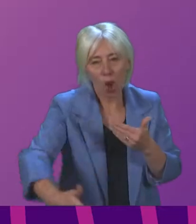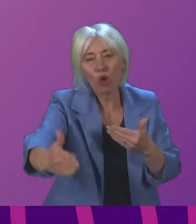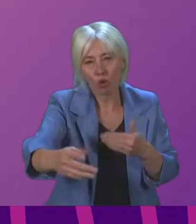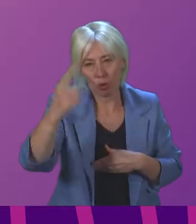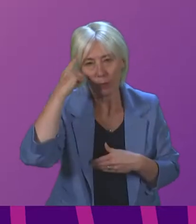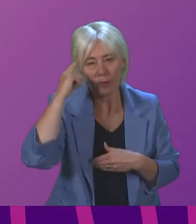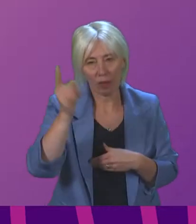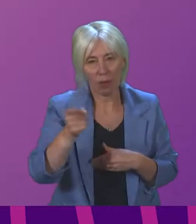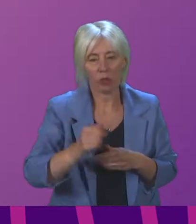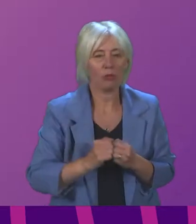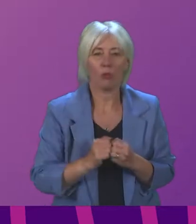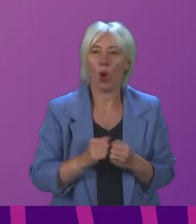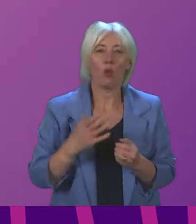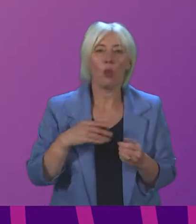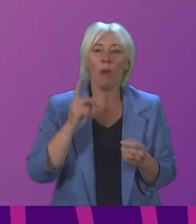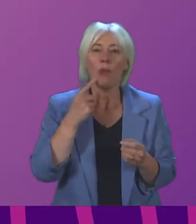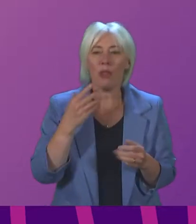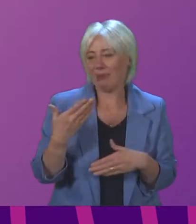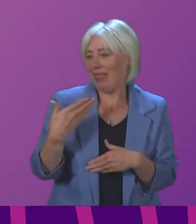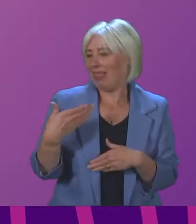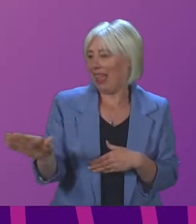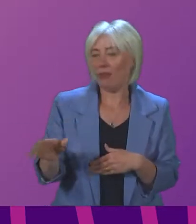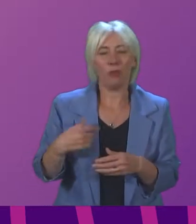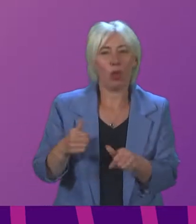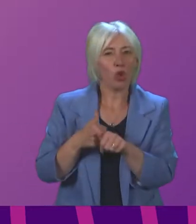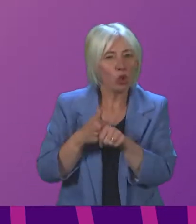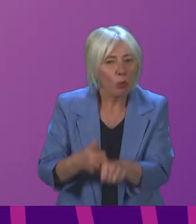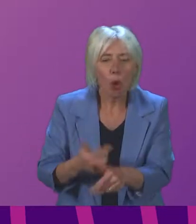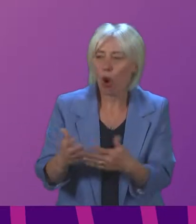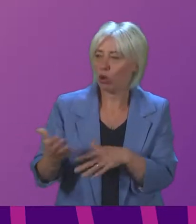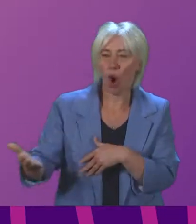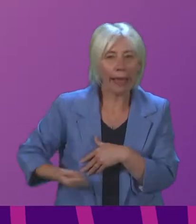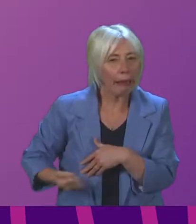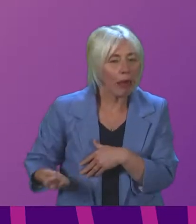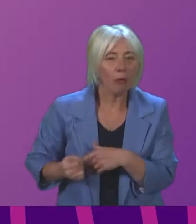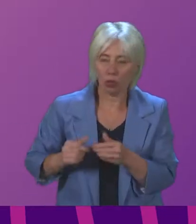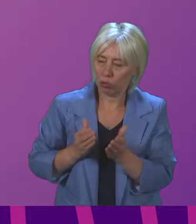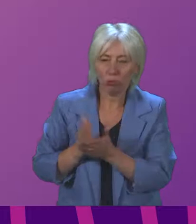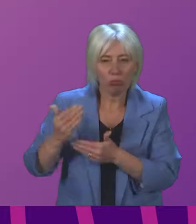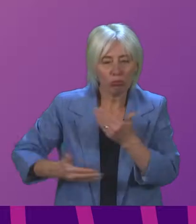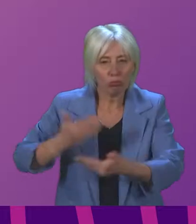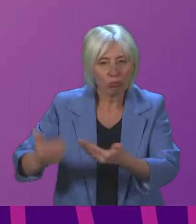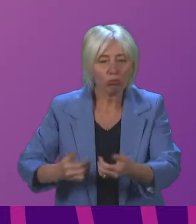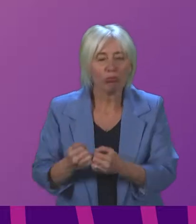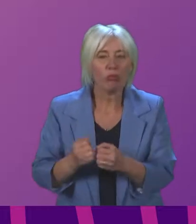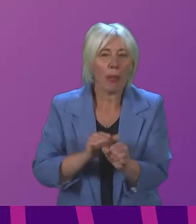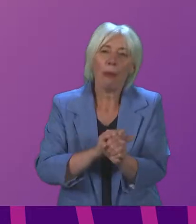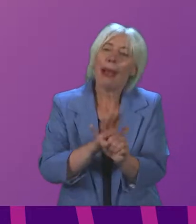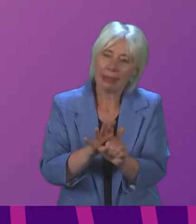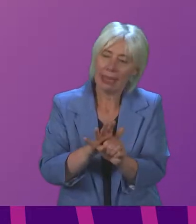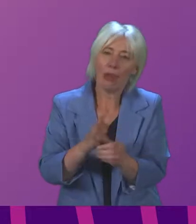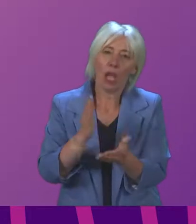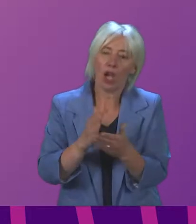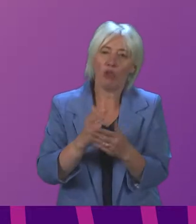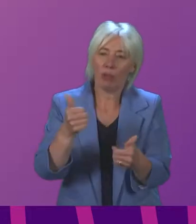must avoid a situation where people are left without the support they need to live or the income they need to get by. The pandemic and all that's come with it has had a